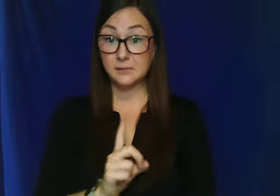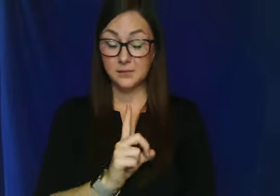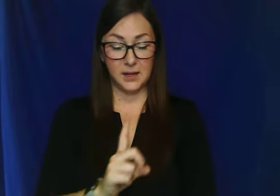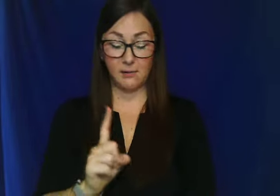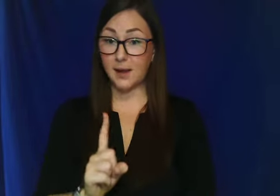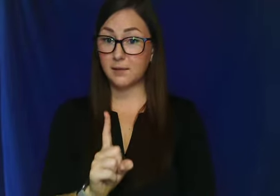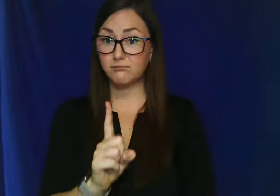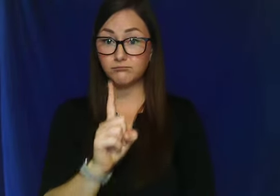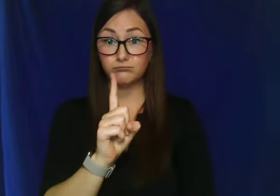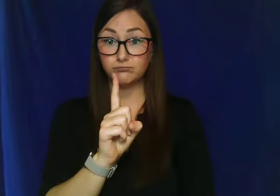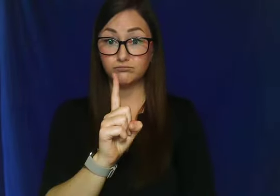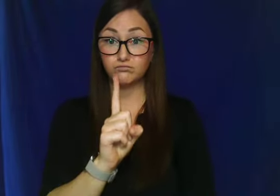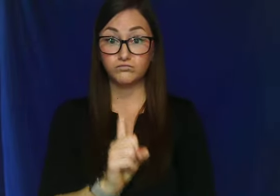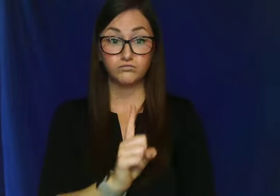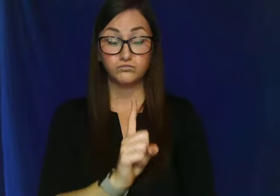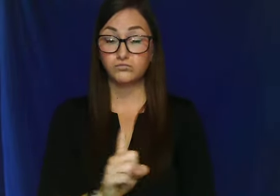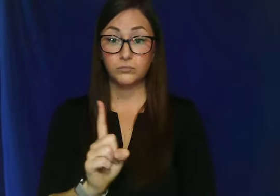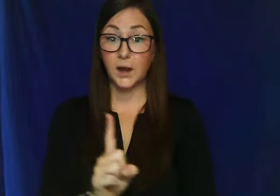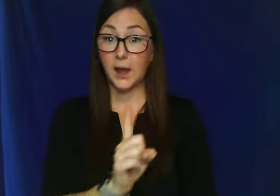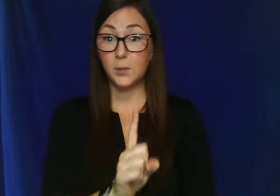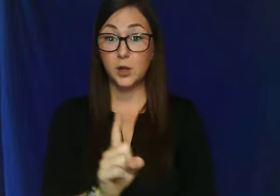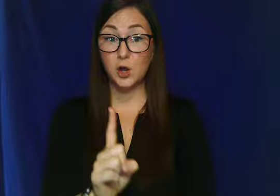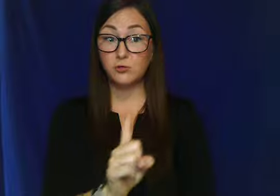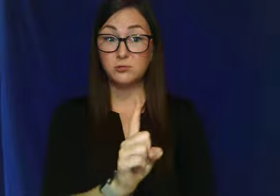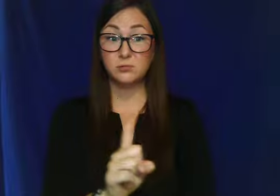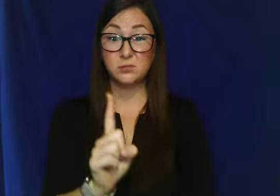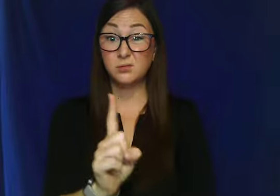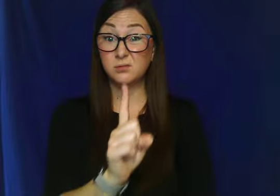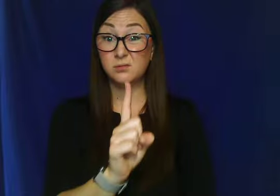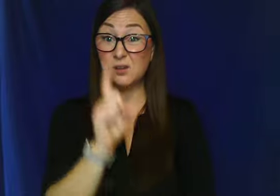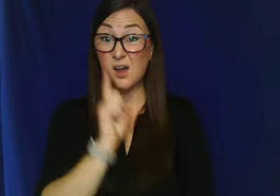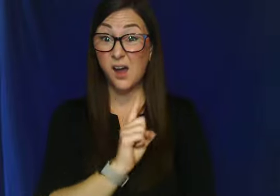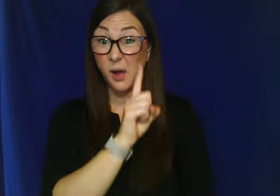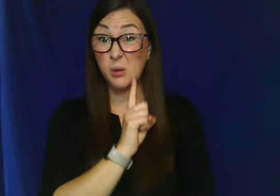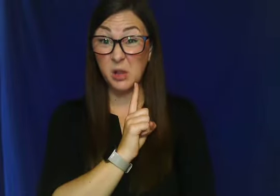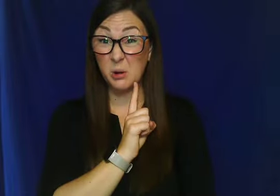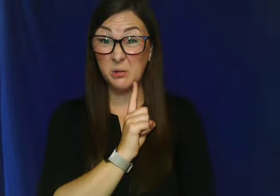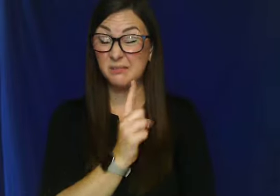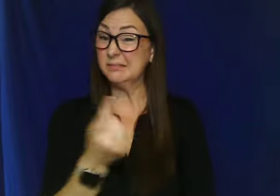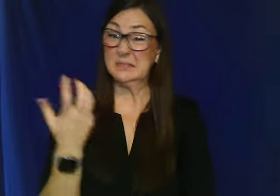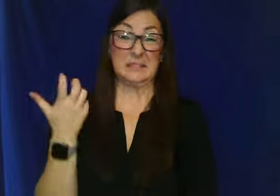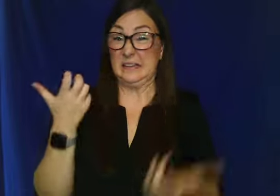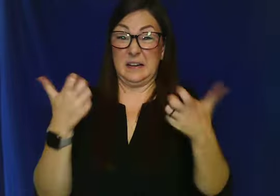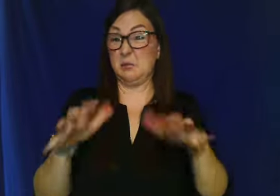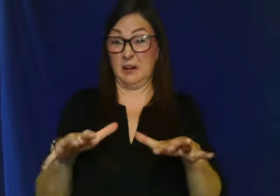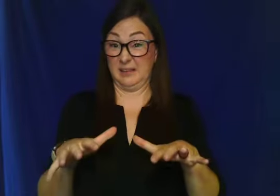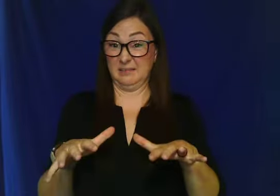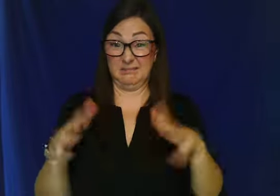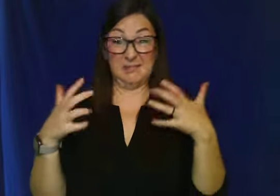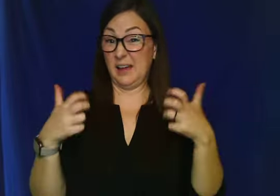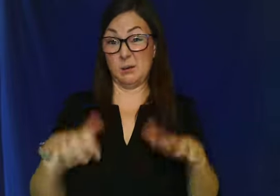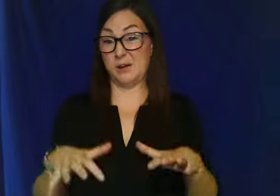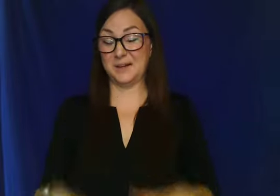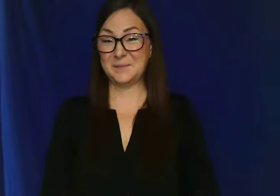here I am. I'm alone. I'm alone. I don't want it. I don't want it.